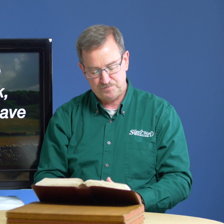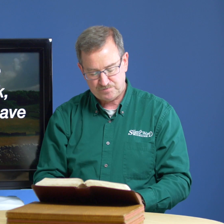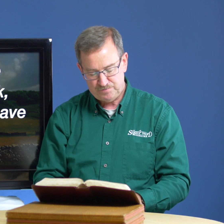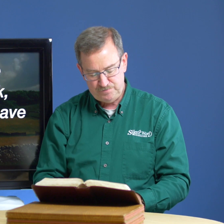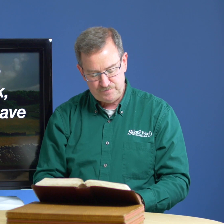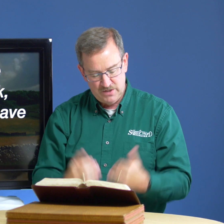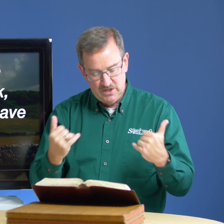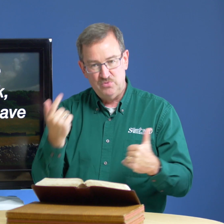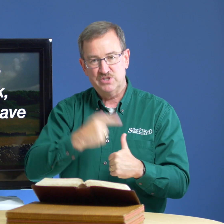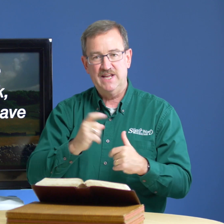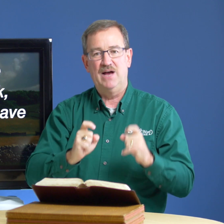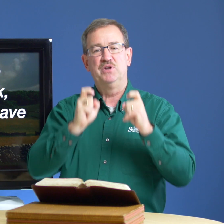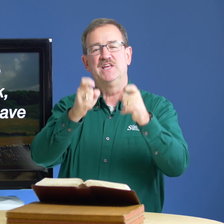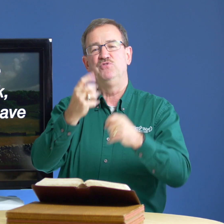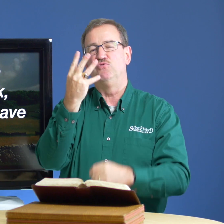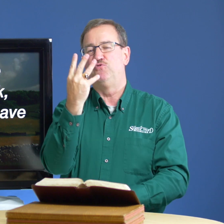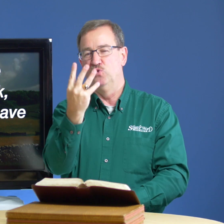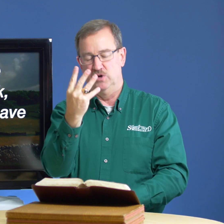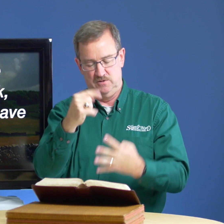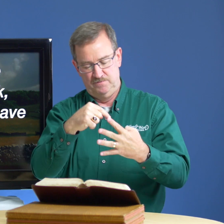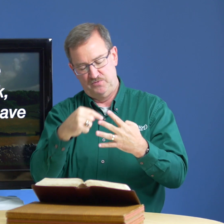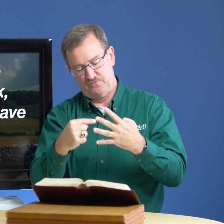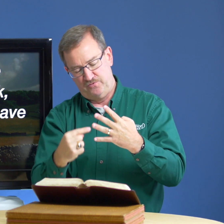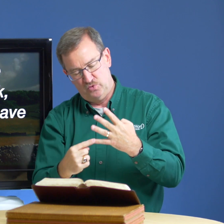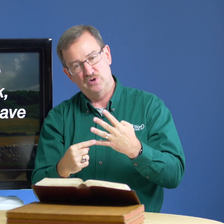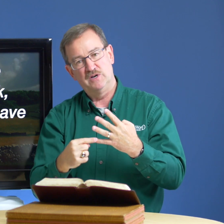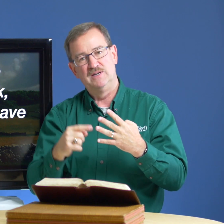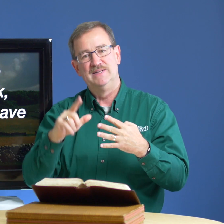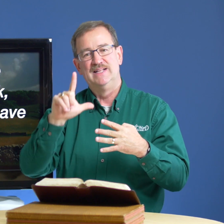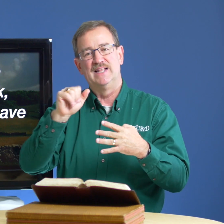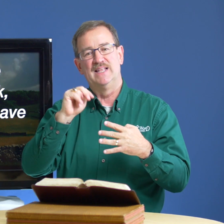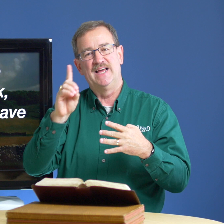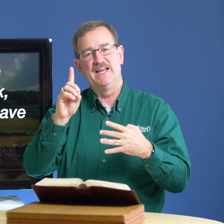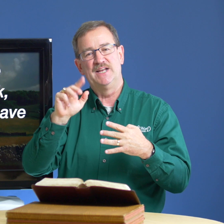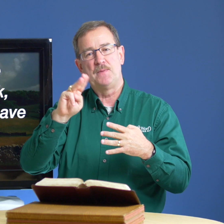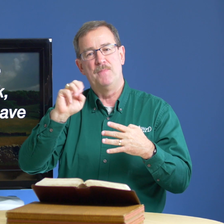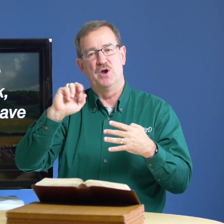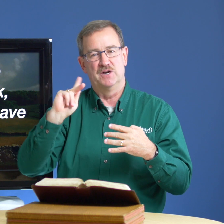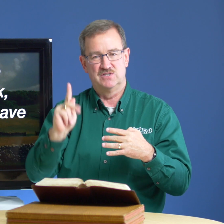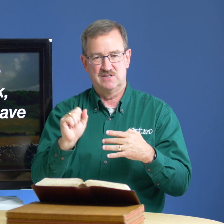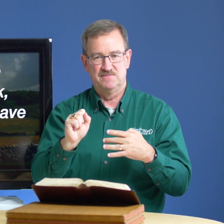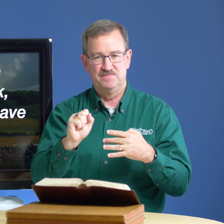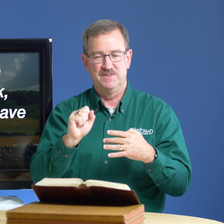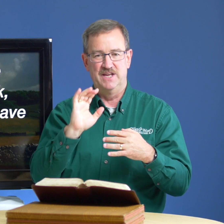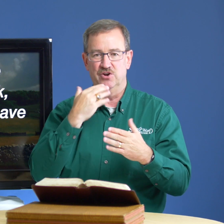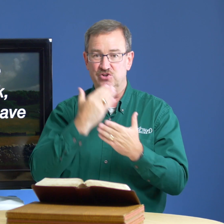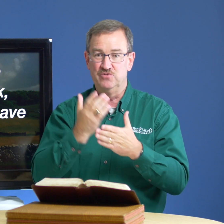well today i want to give you four four landmarks that are good